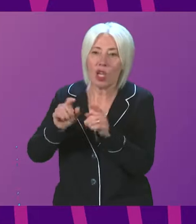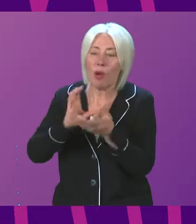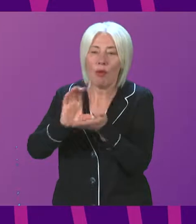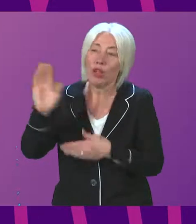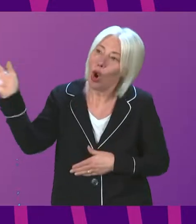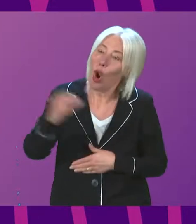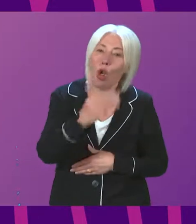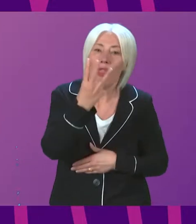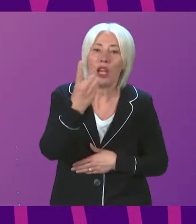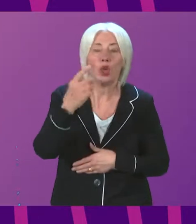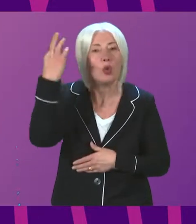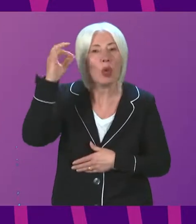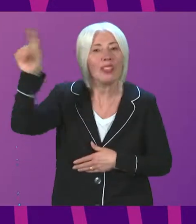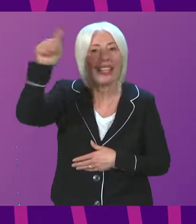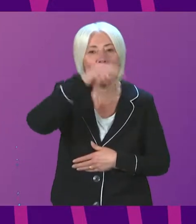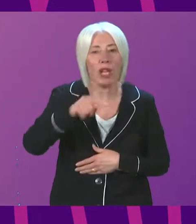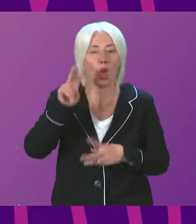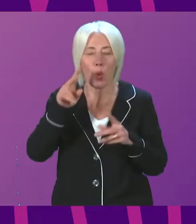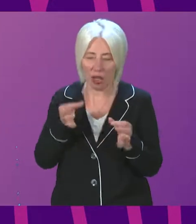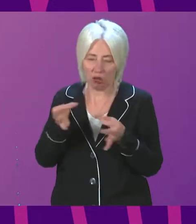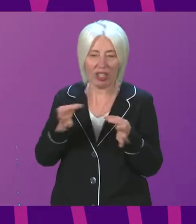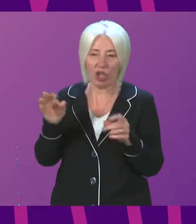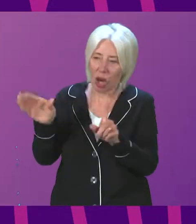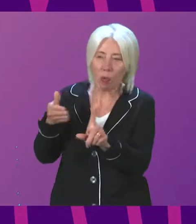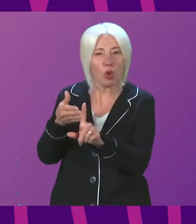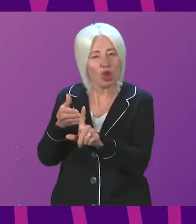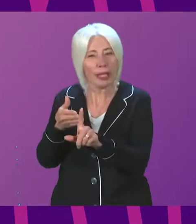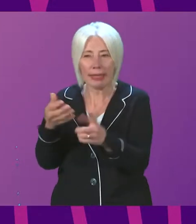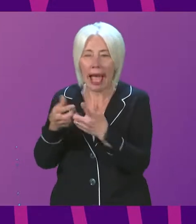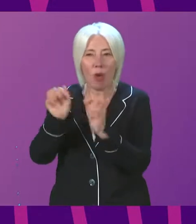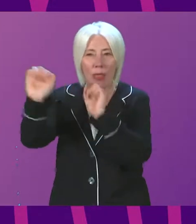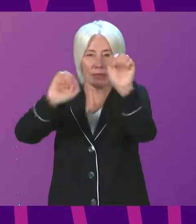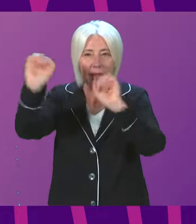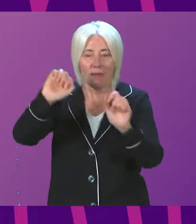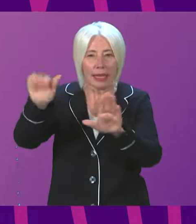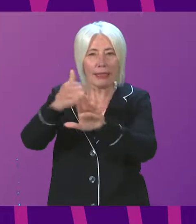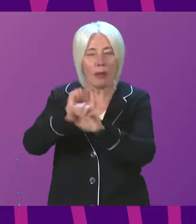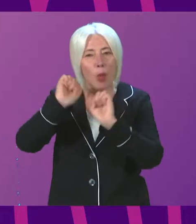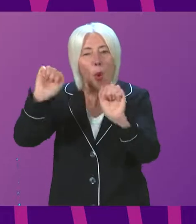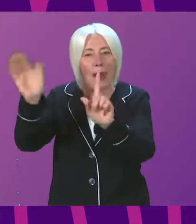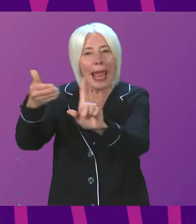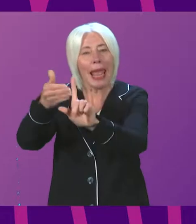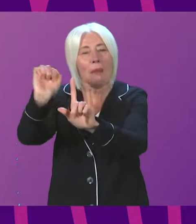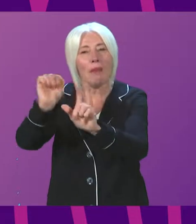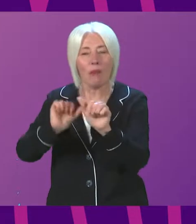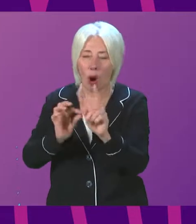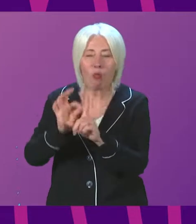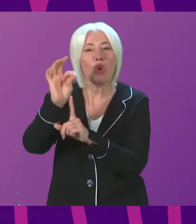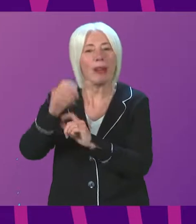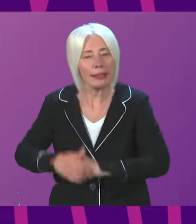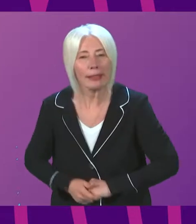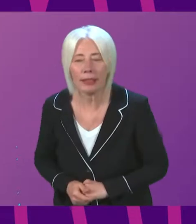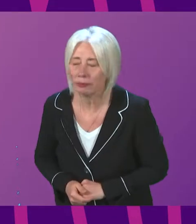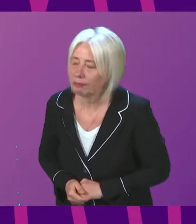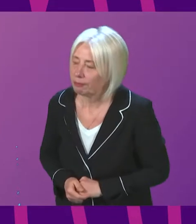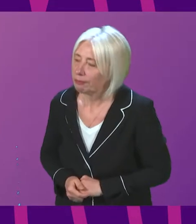local authorities to develop strategic approaches including setting their own aims for progress. Sue Webber Thank you Presiding Officer.